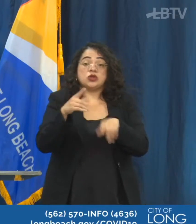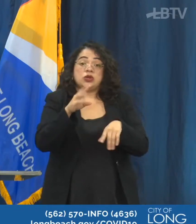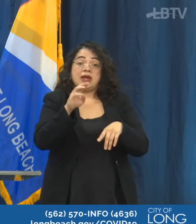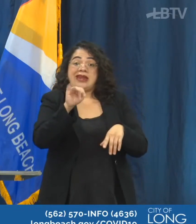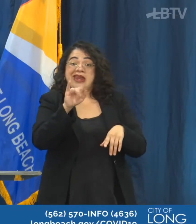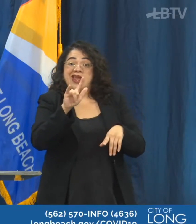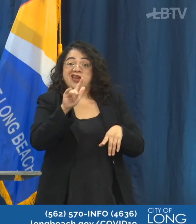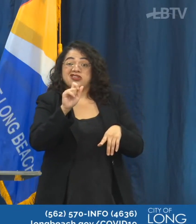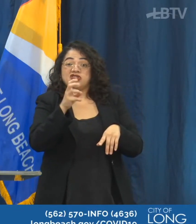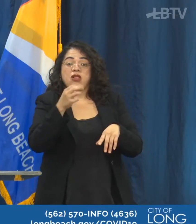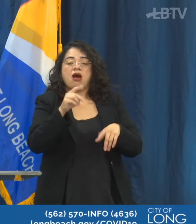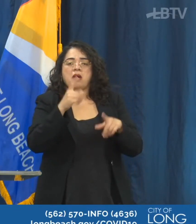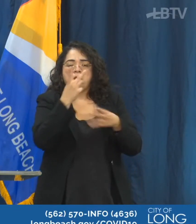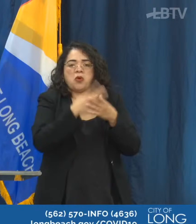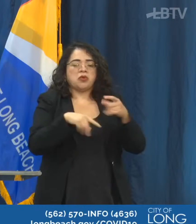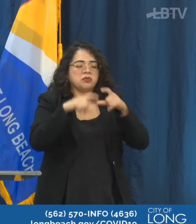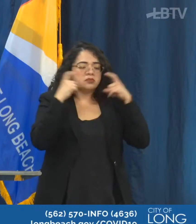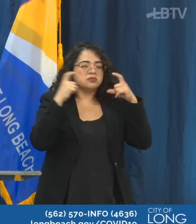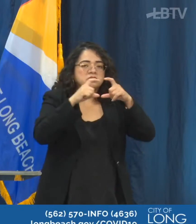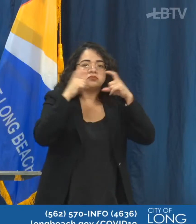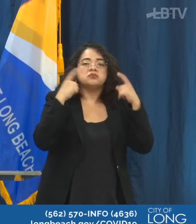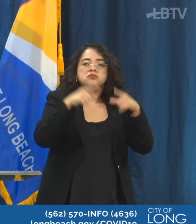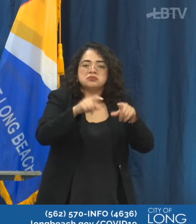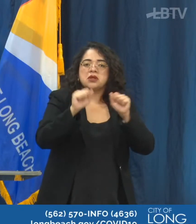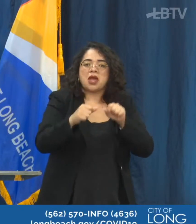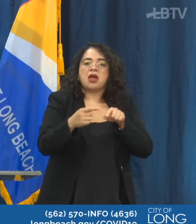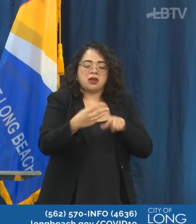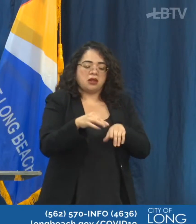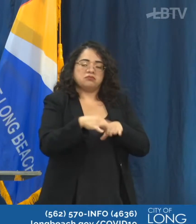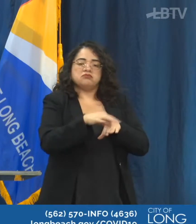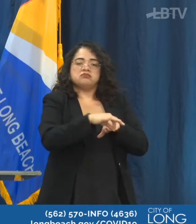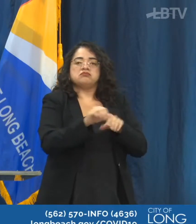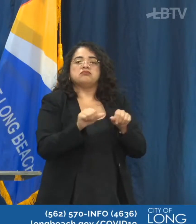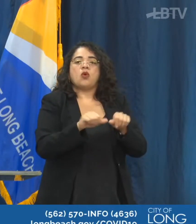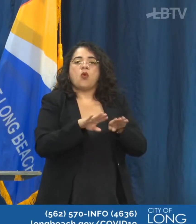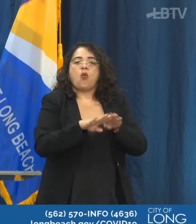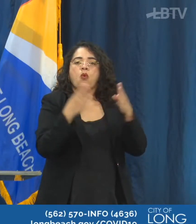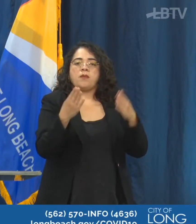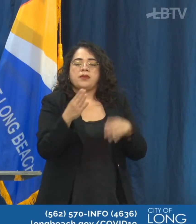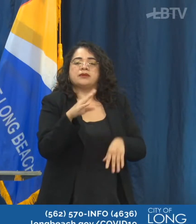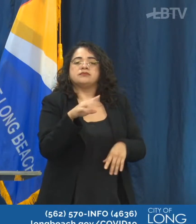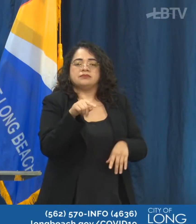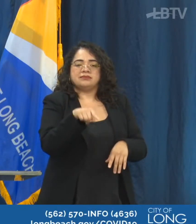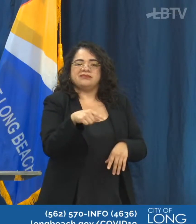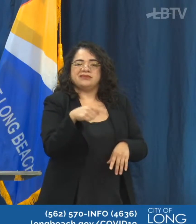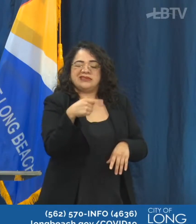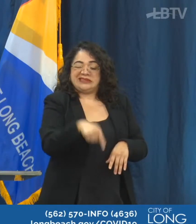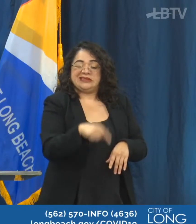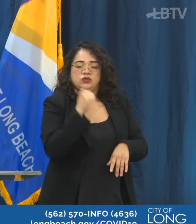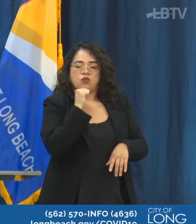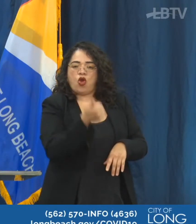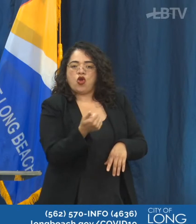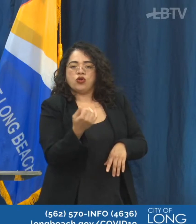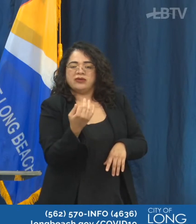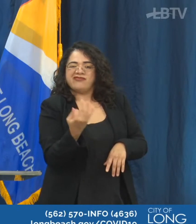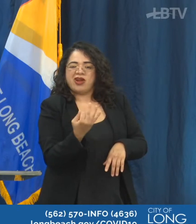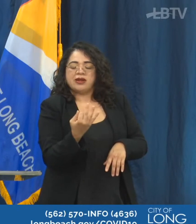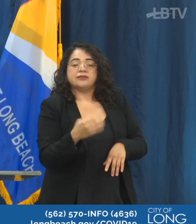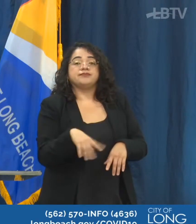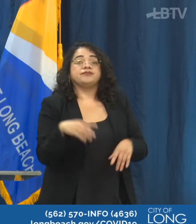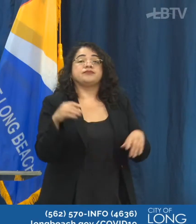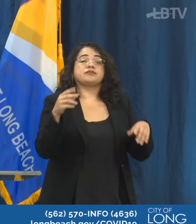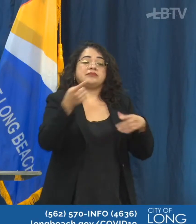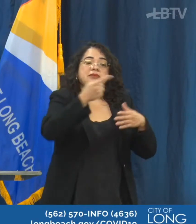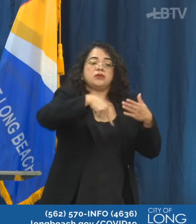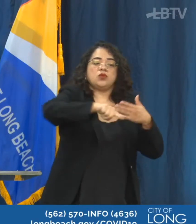nail salons tomorrow, the remaining personal services next week. It is important to note that even though more businesses